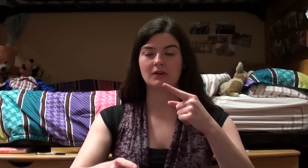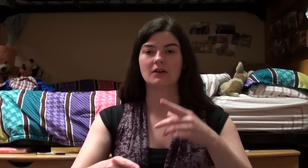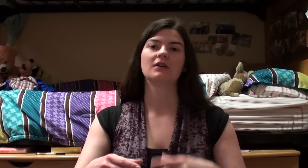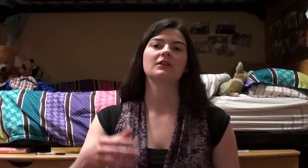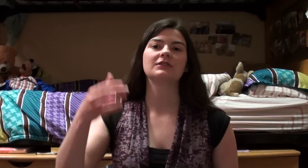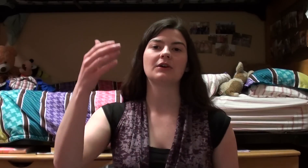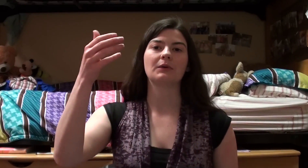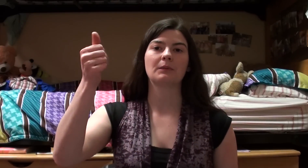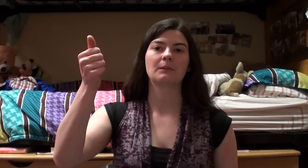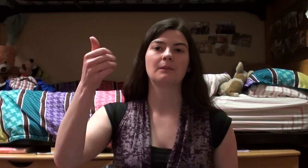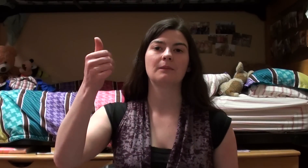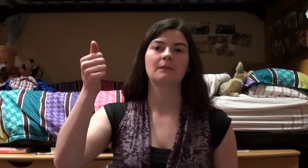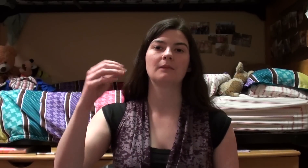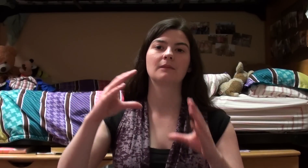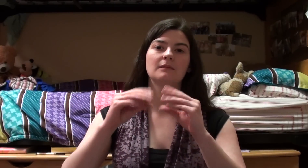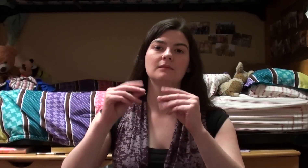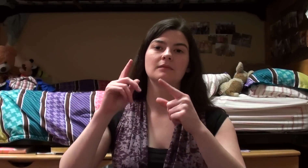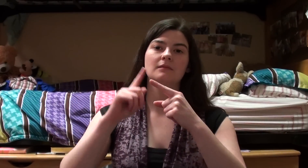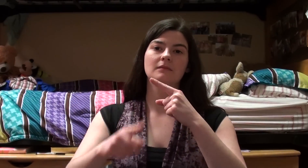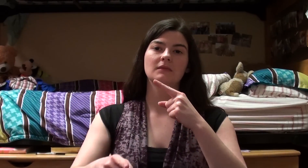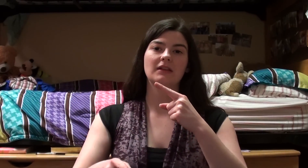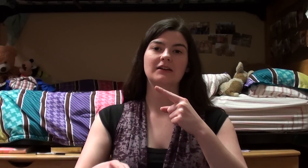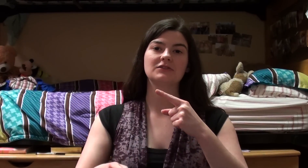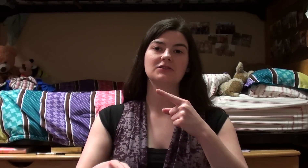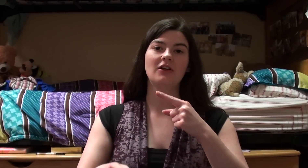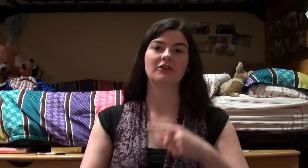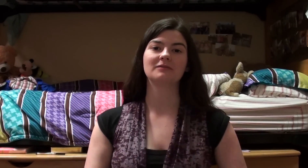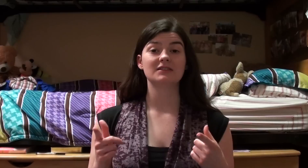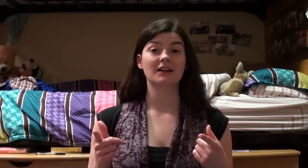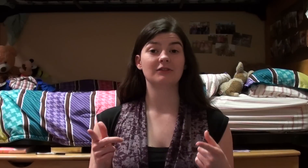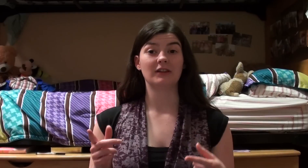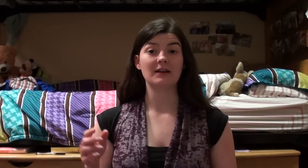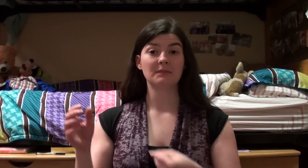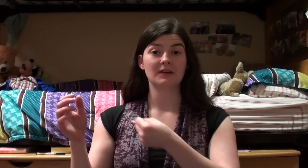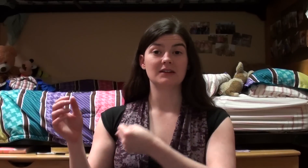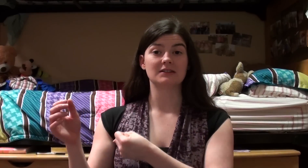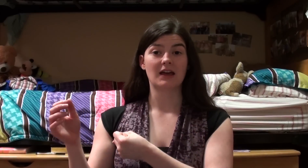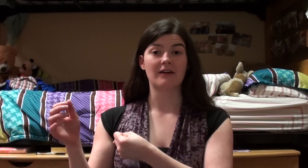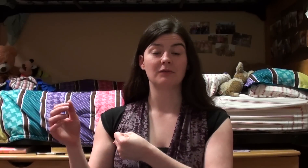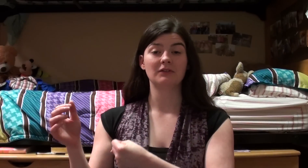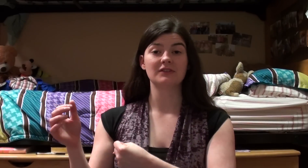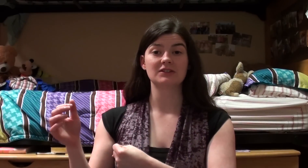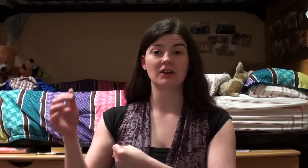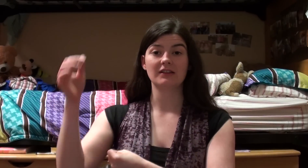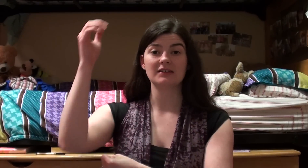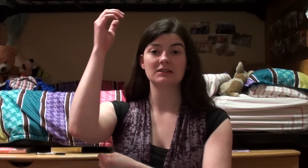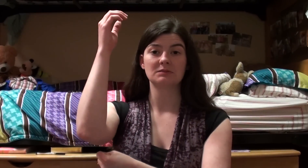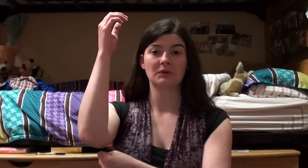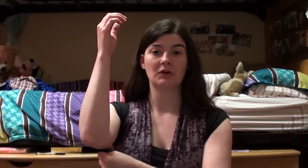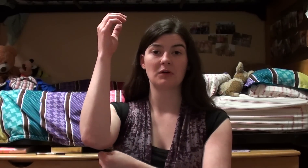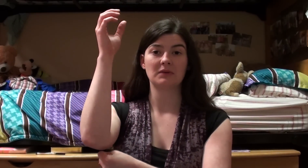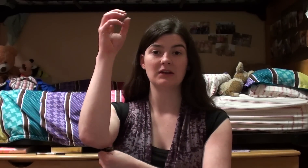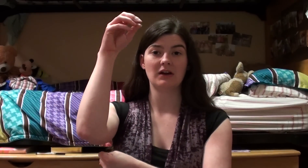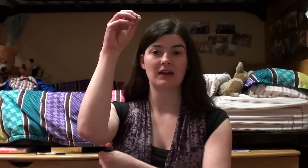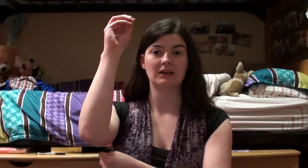so, lactose intolerance. The sign for lamp is have one fist straight like this, put your arm here, and